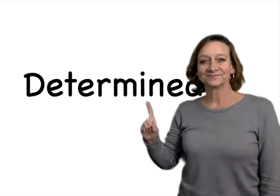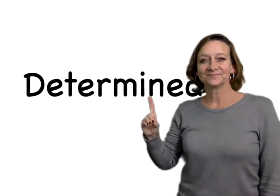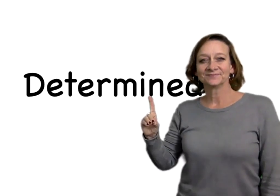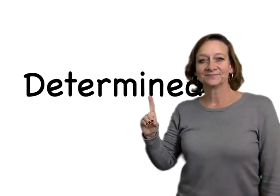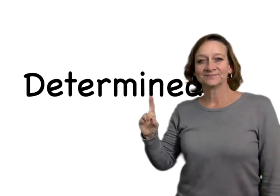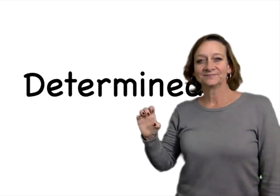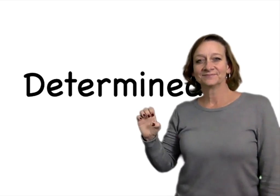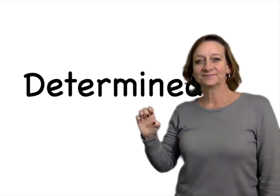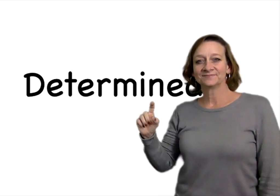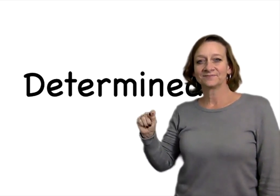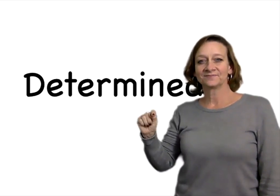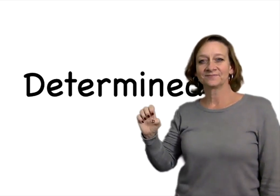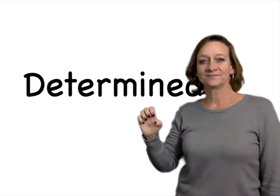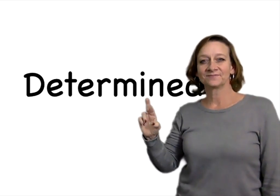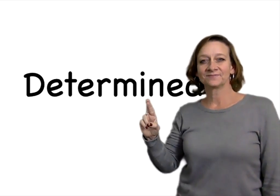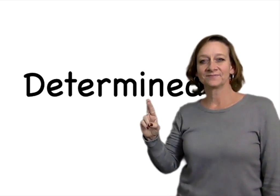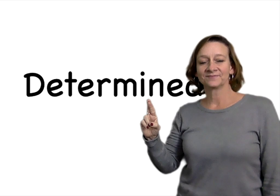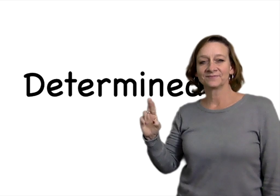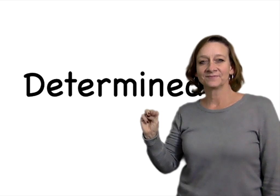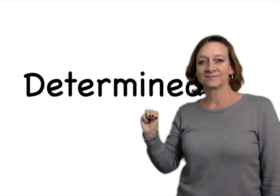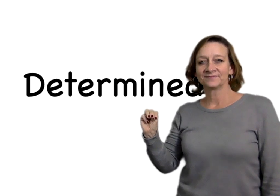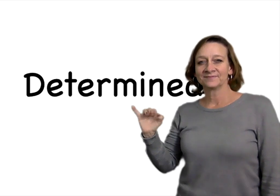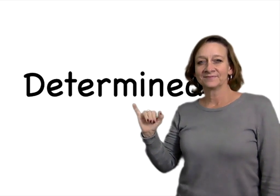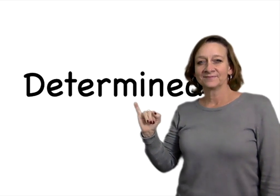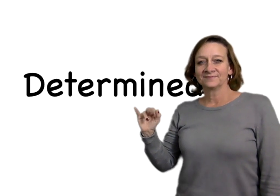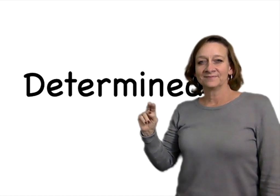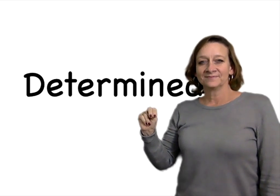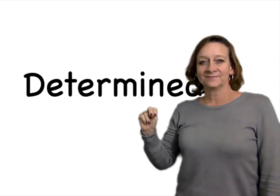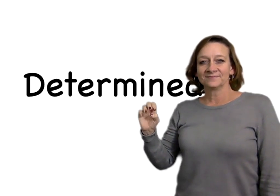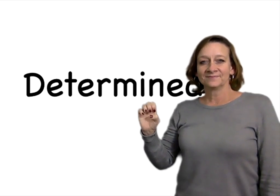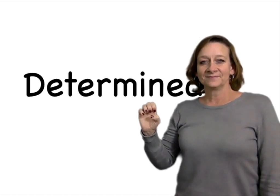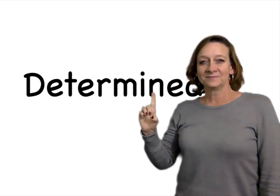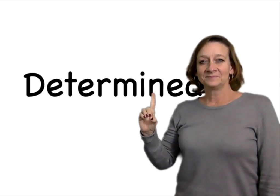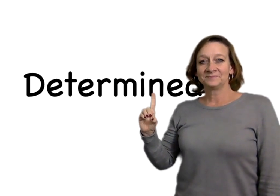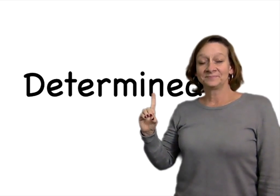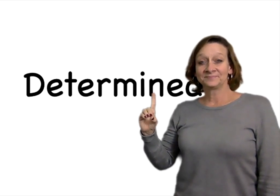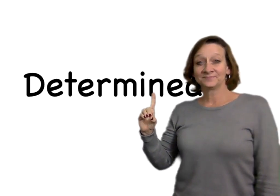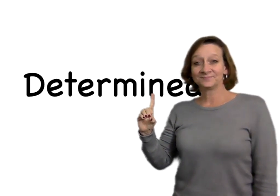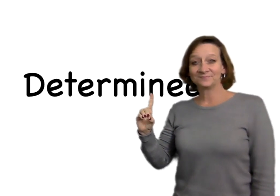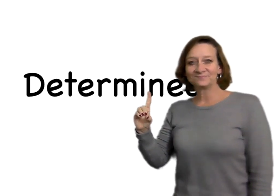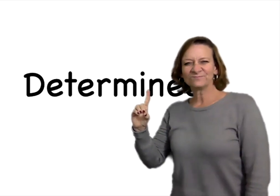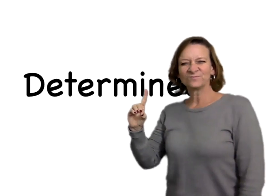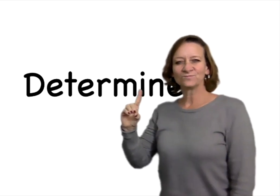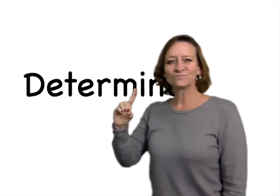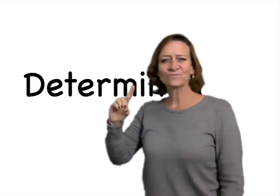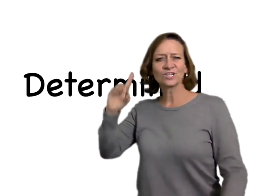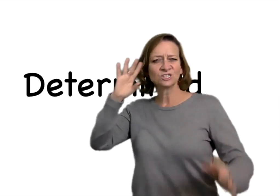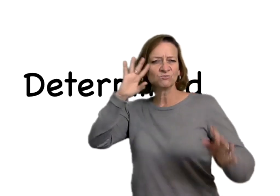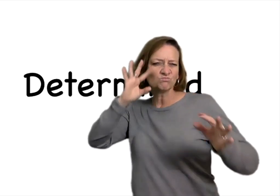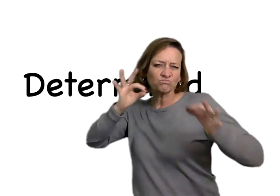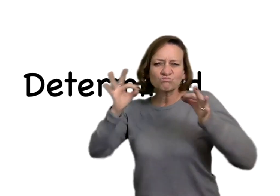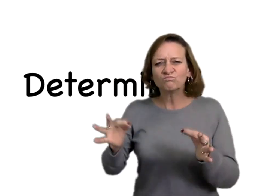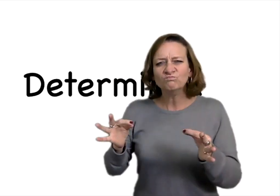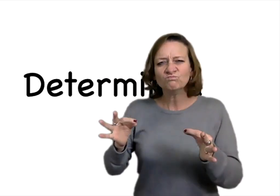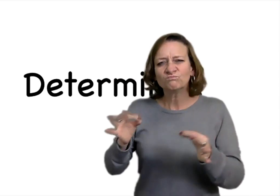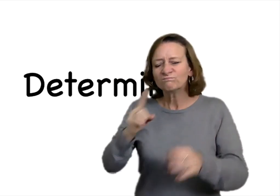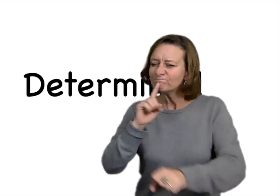D-E-T-E-R-M-I-N-E-D, determined,